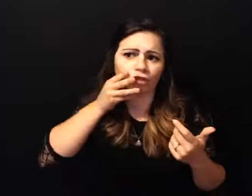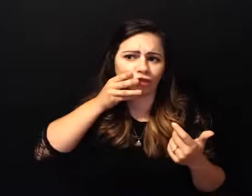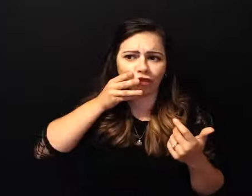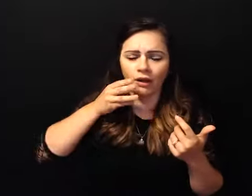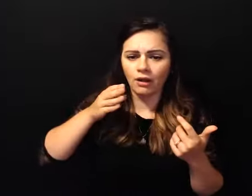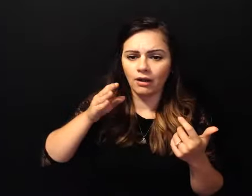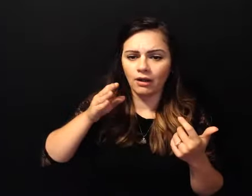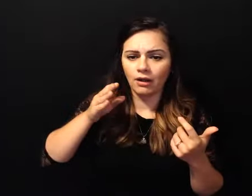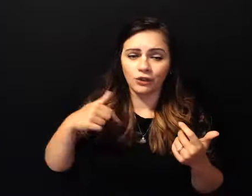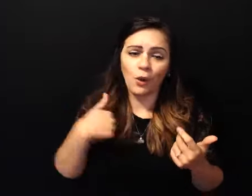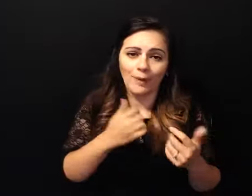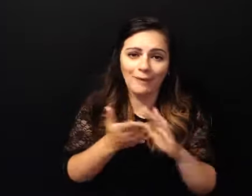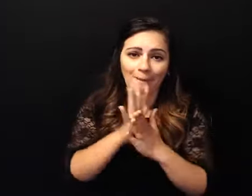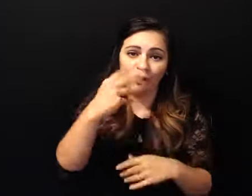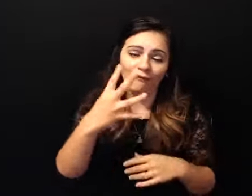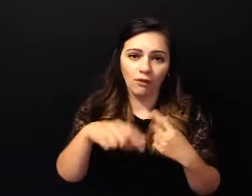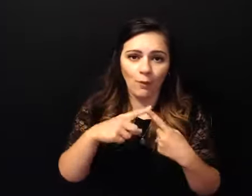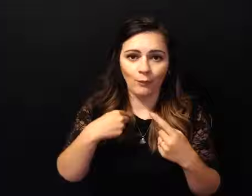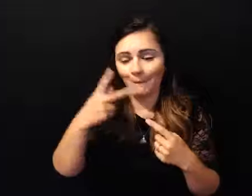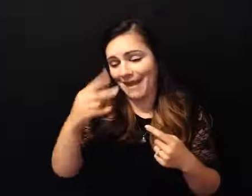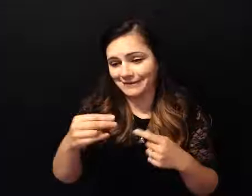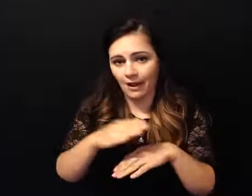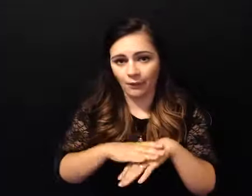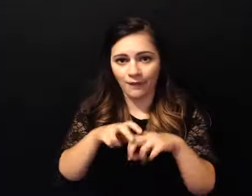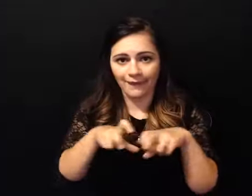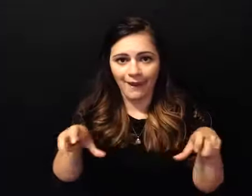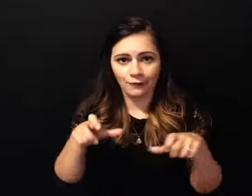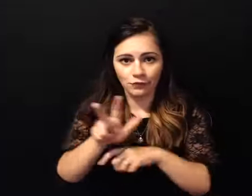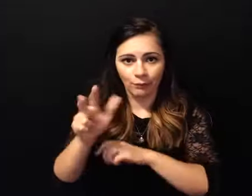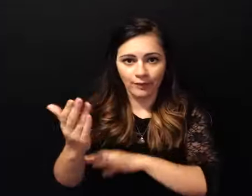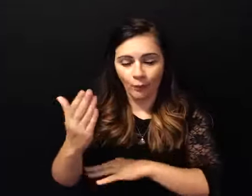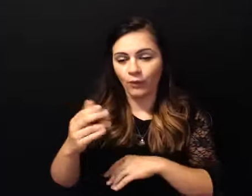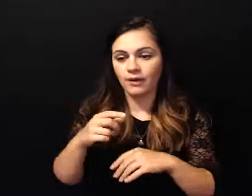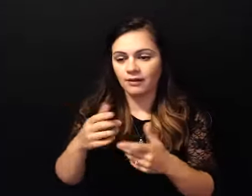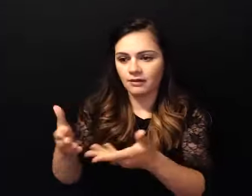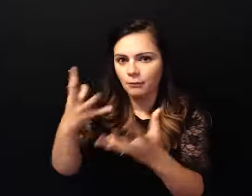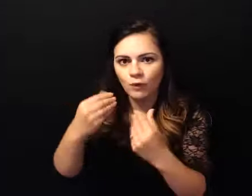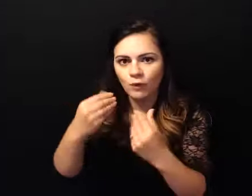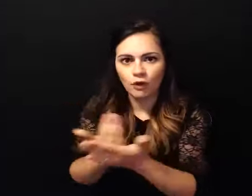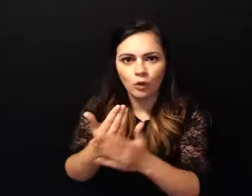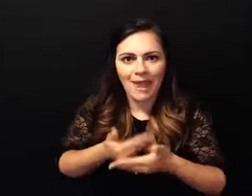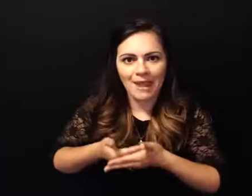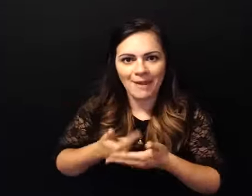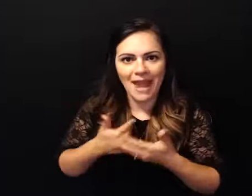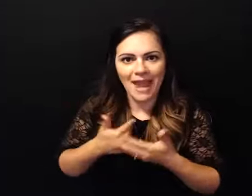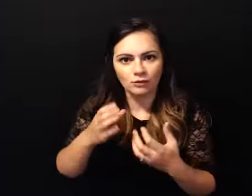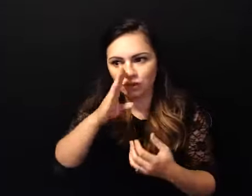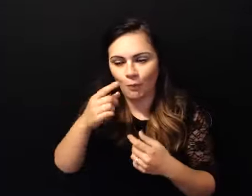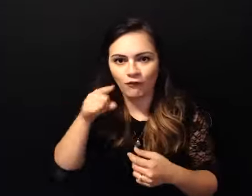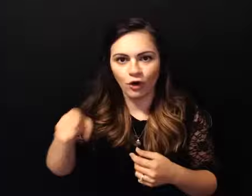on the couch at three in the morning you know and here i have this brand new baby that i want to stay sober for and i can't you know i'm not and uh i can't